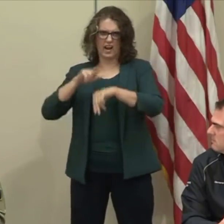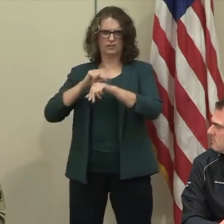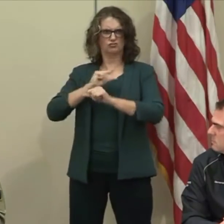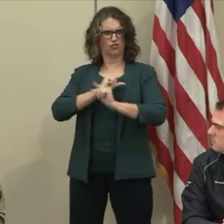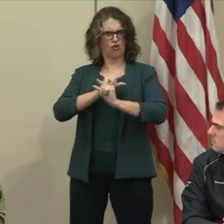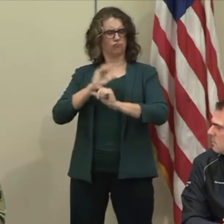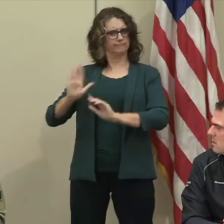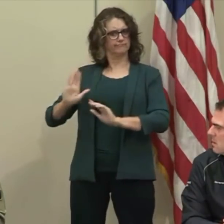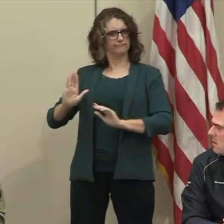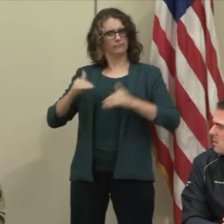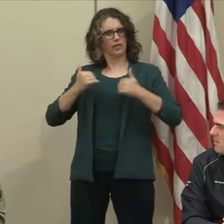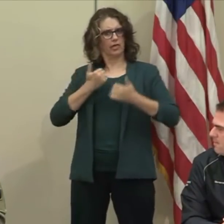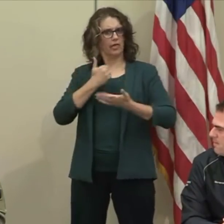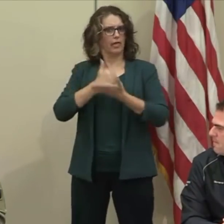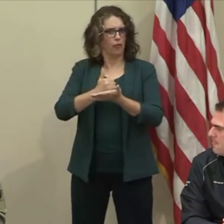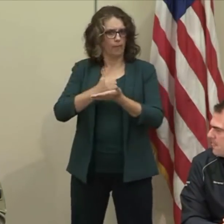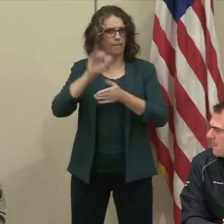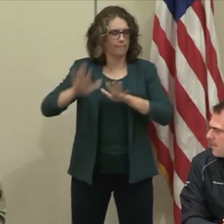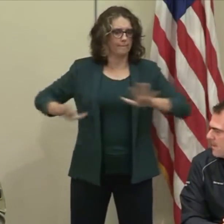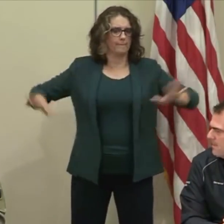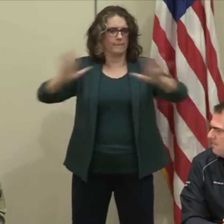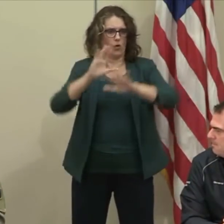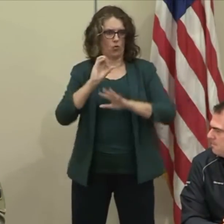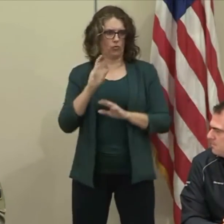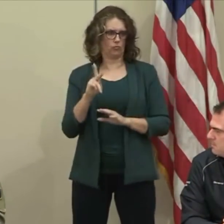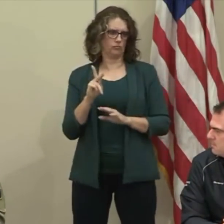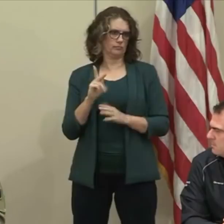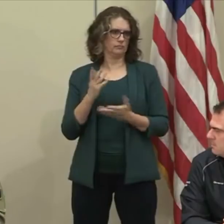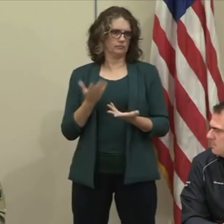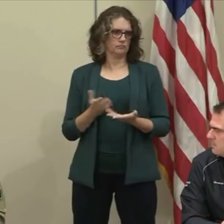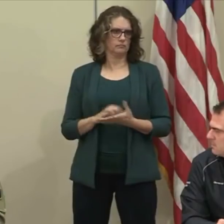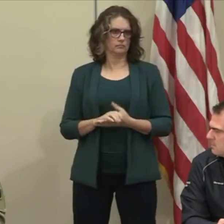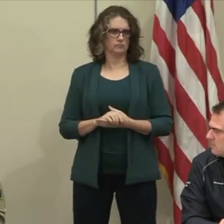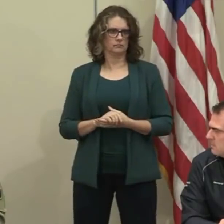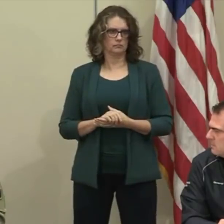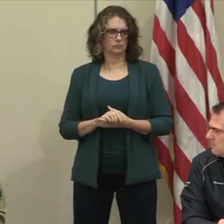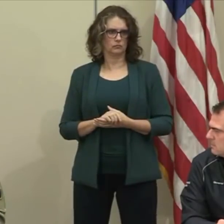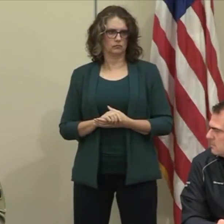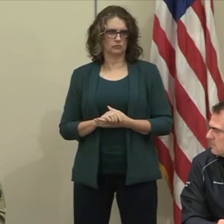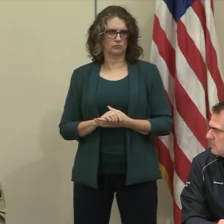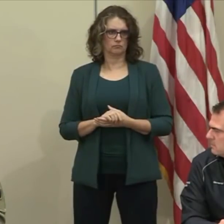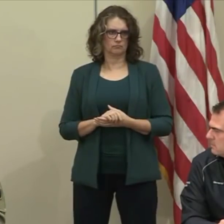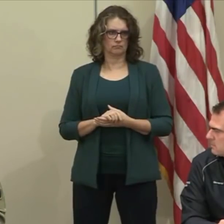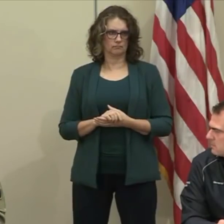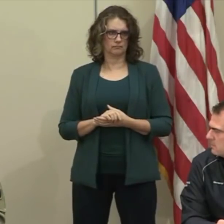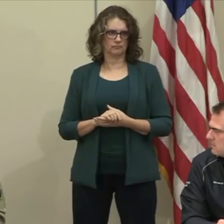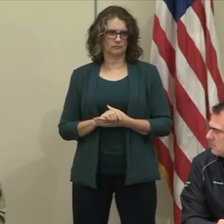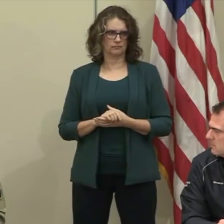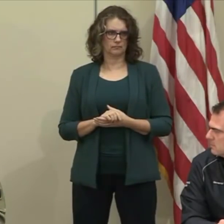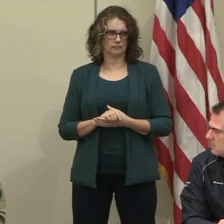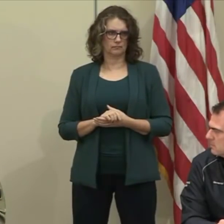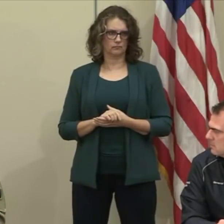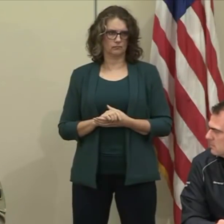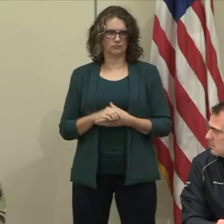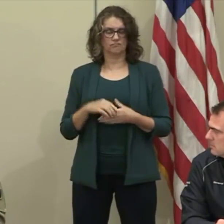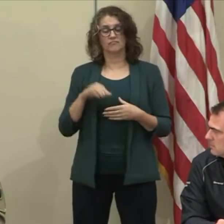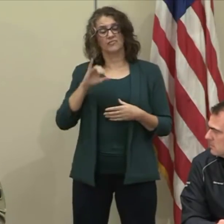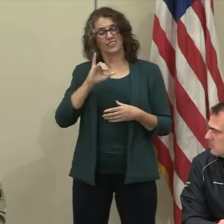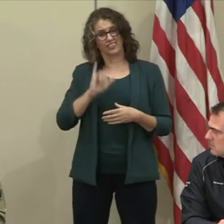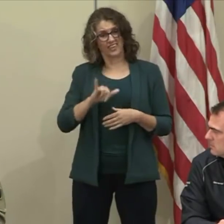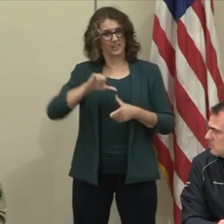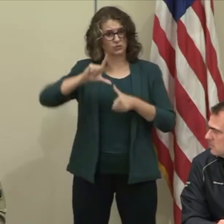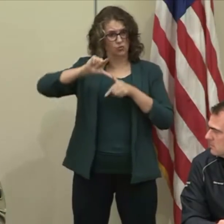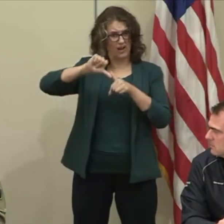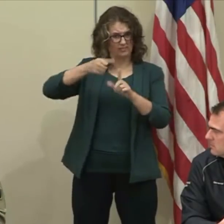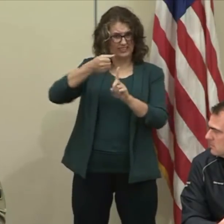which horribly, horrifically hit an elementary school. And it was heartbreaking. The Guard was there